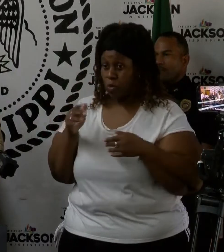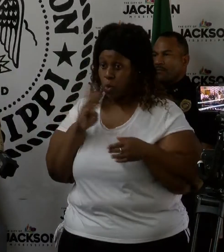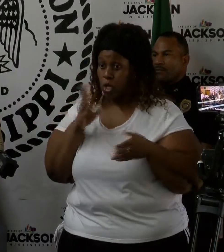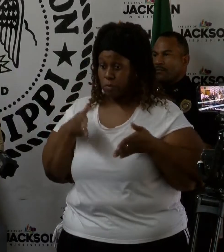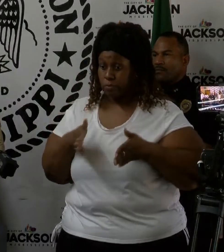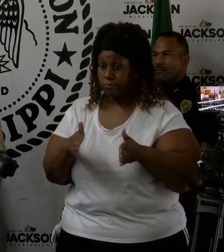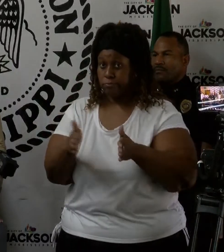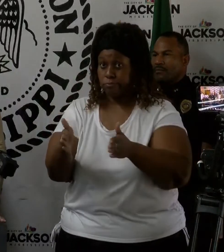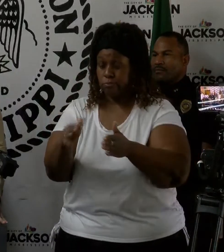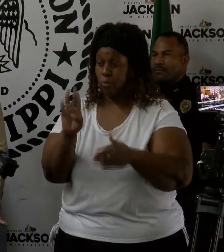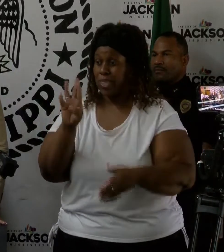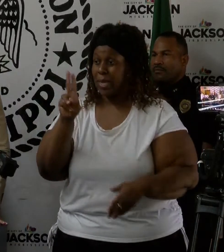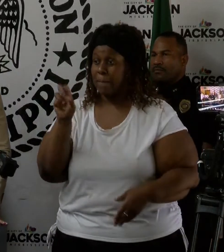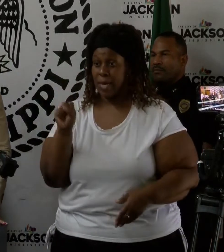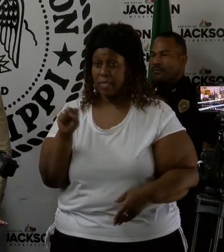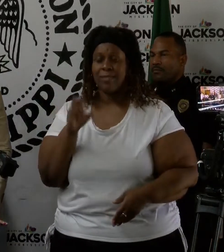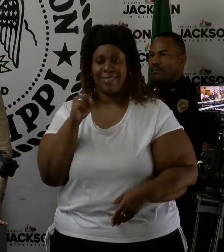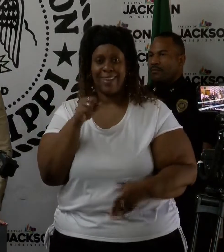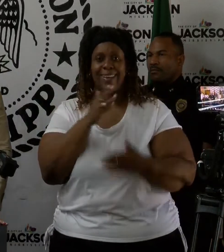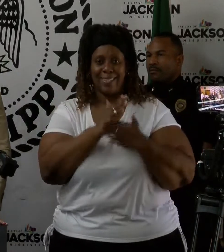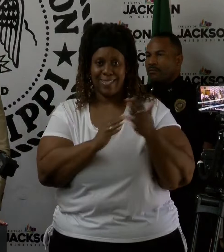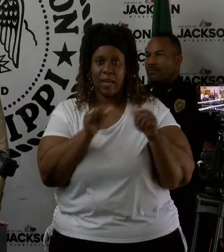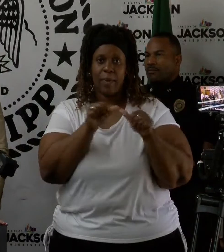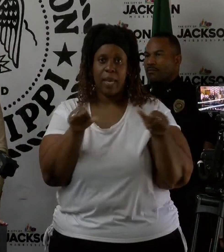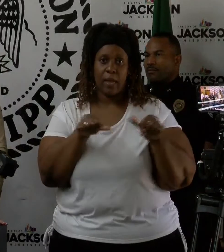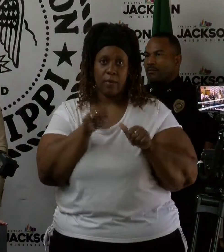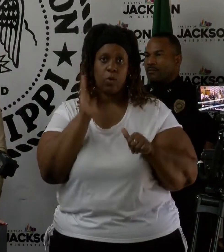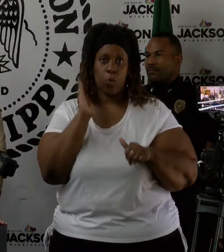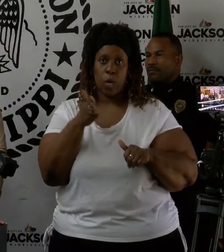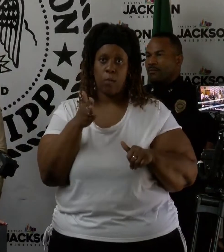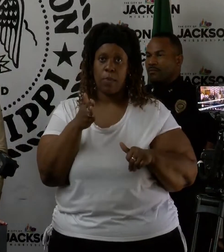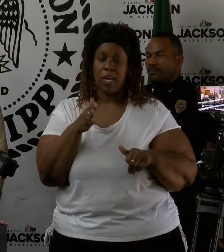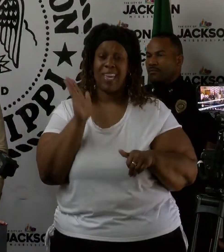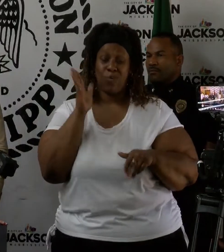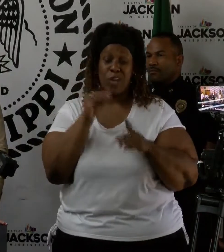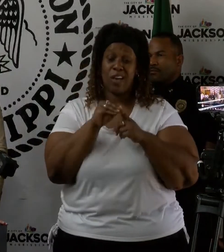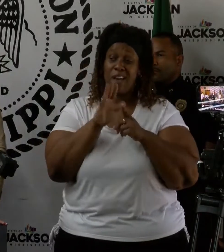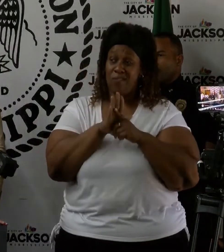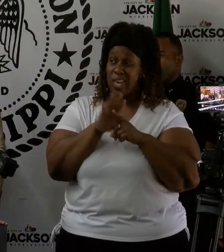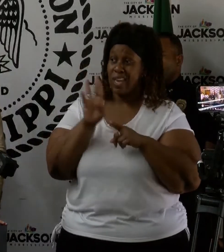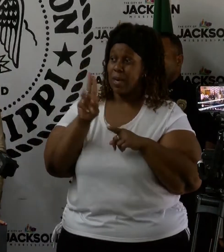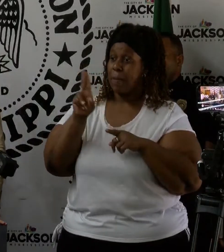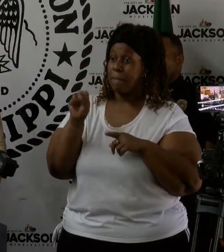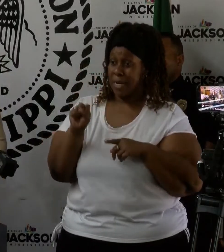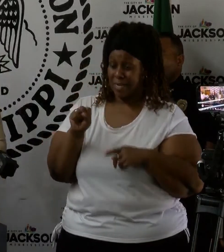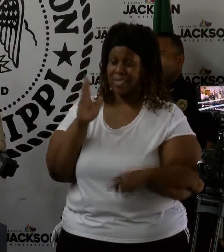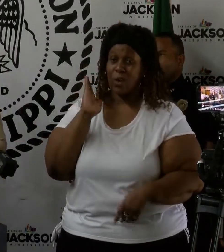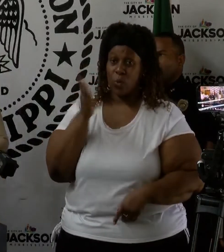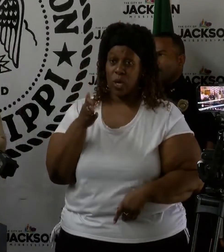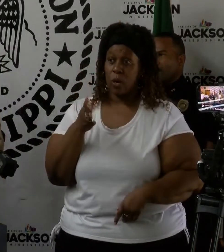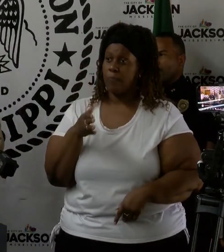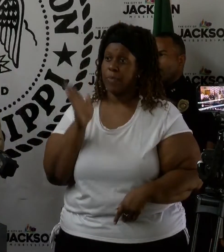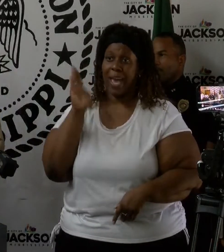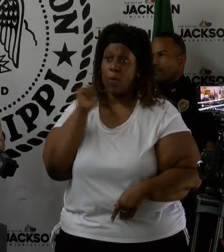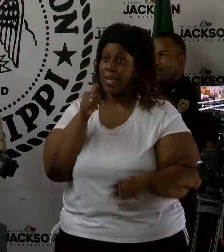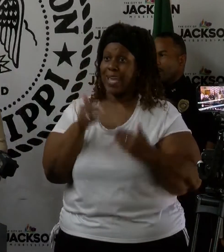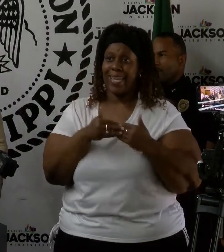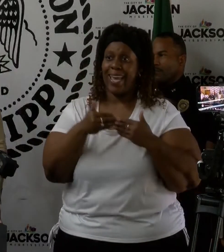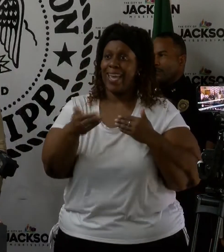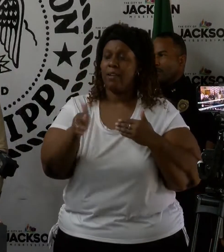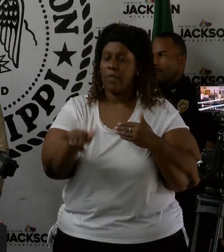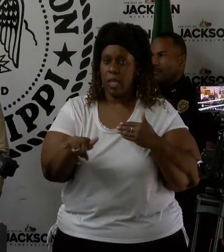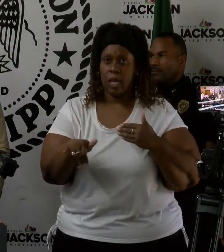Well, there will be areas that are impassable and so it will certainly affect school bus routes. I will not get ahead of them